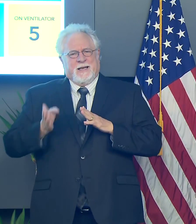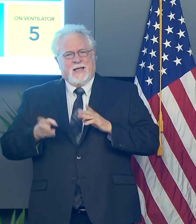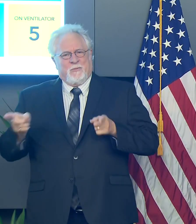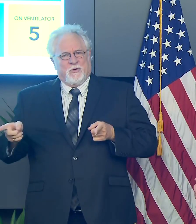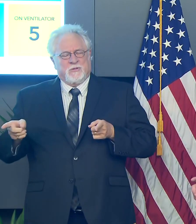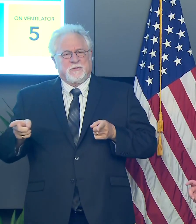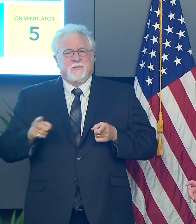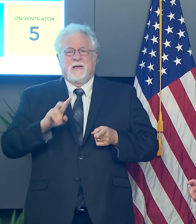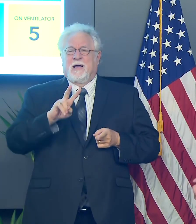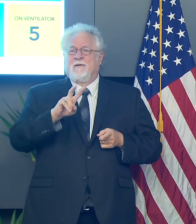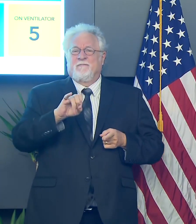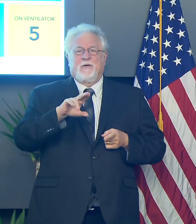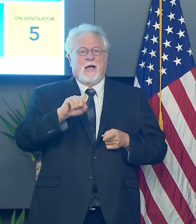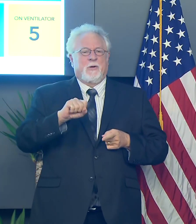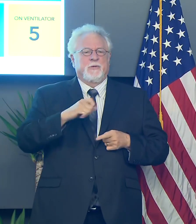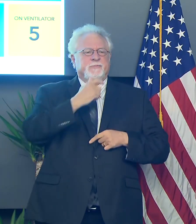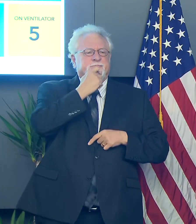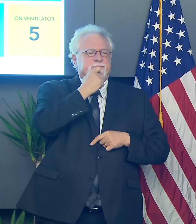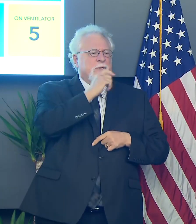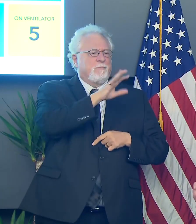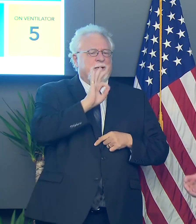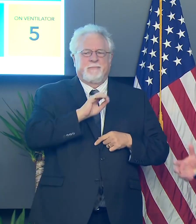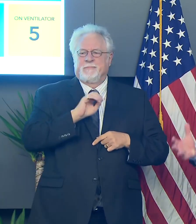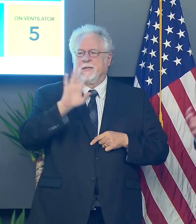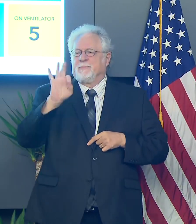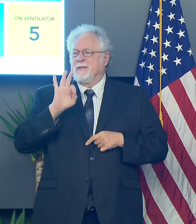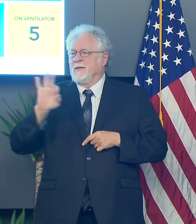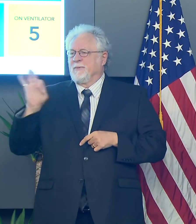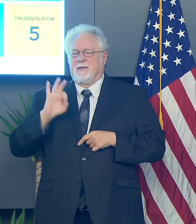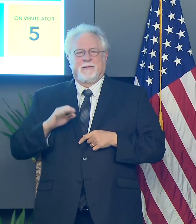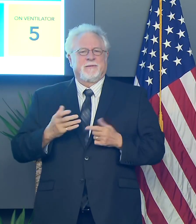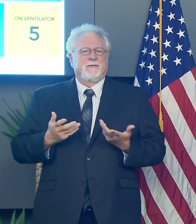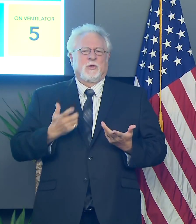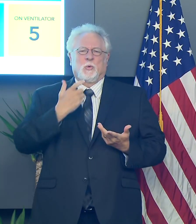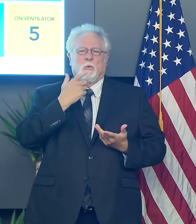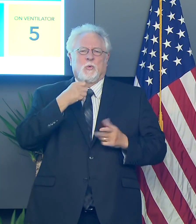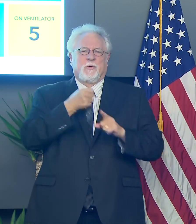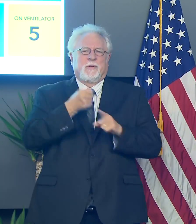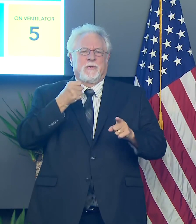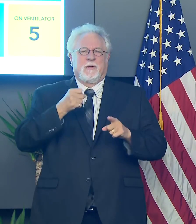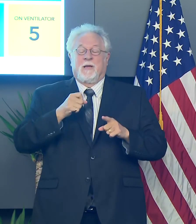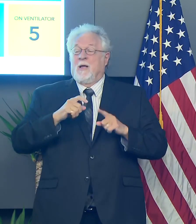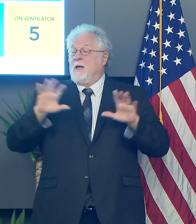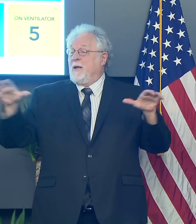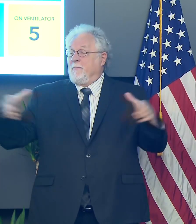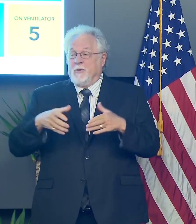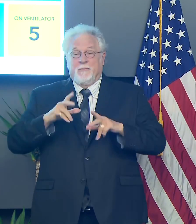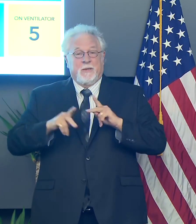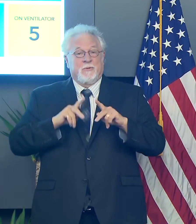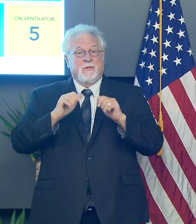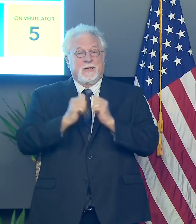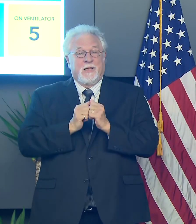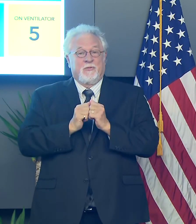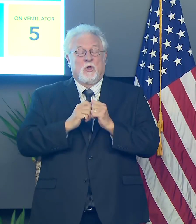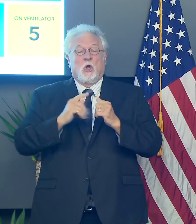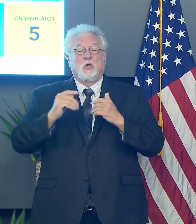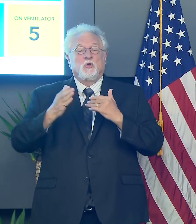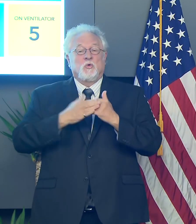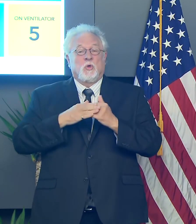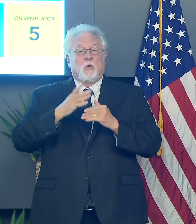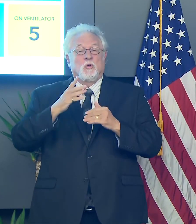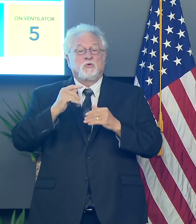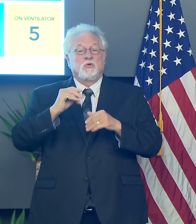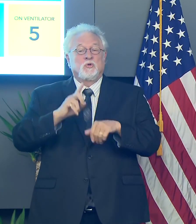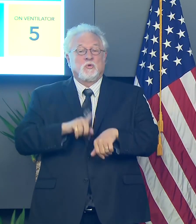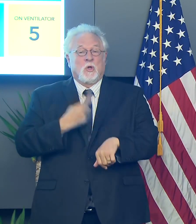doesn't pick and choose. Uh, and so when you bring those people together and you get too close together for too long period of time and you're